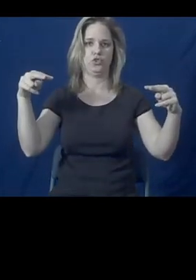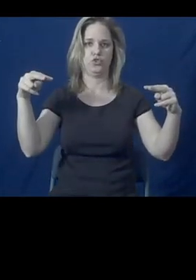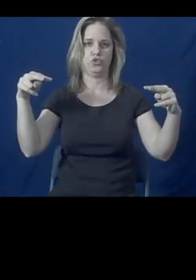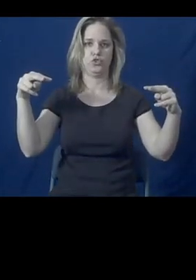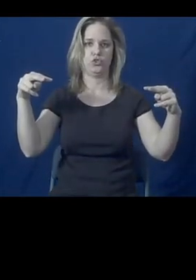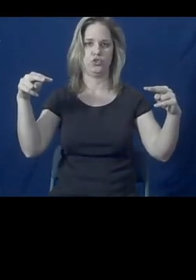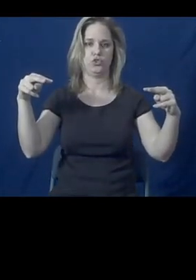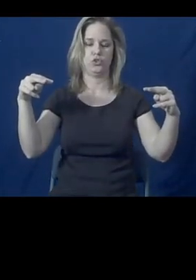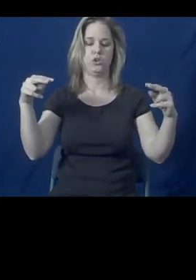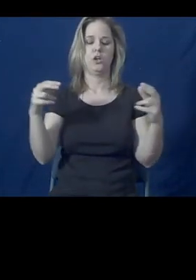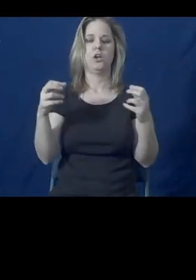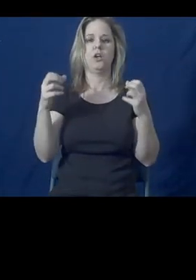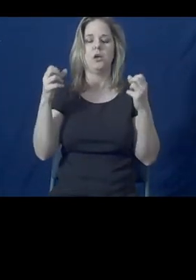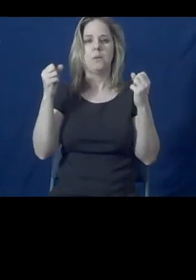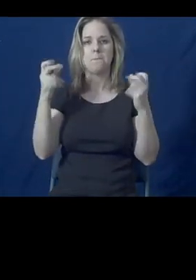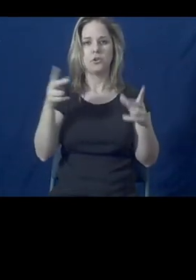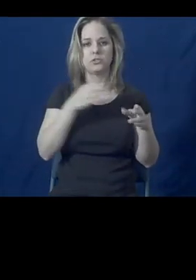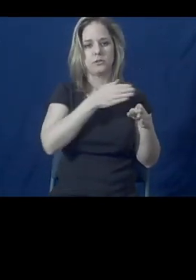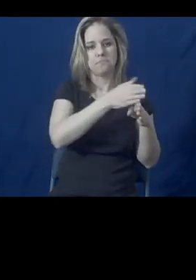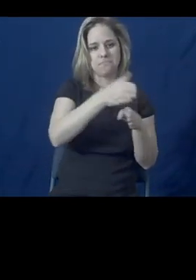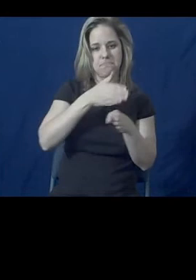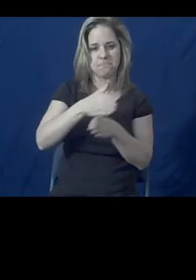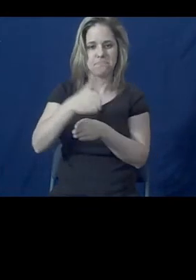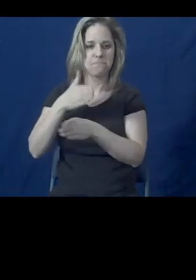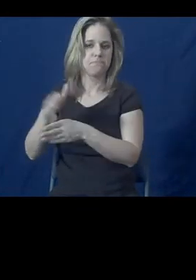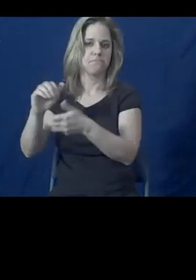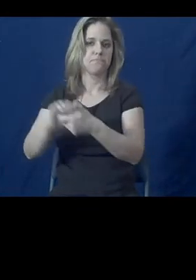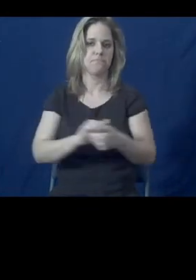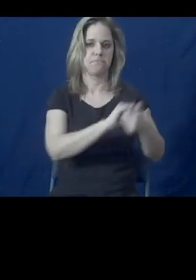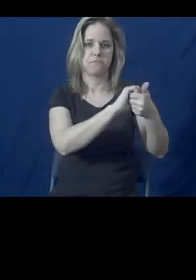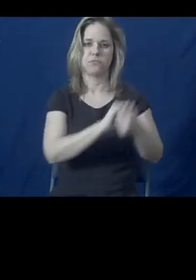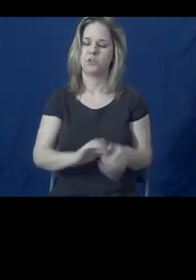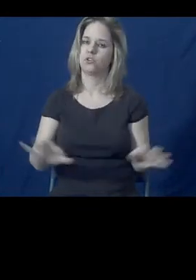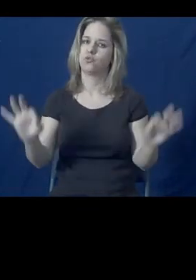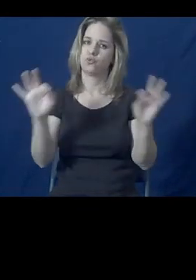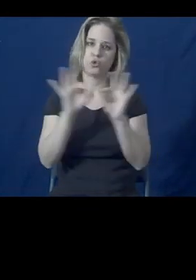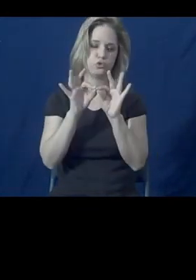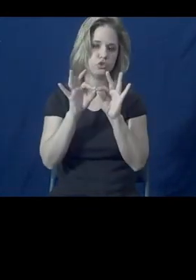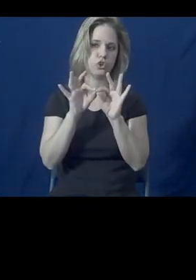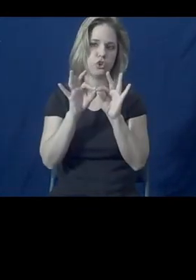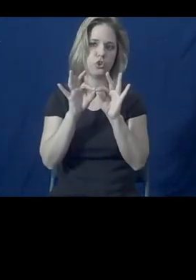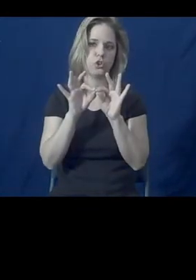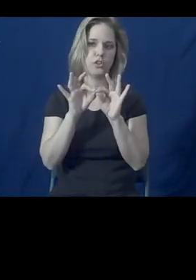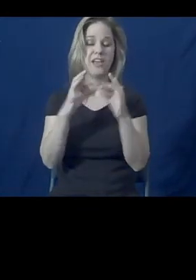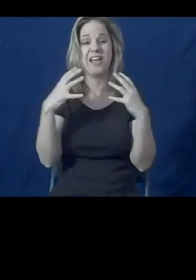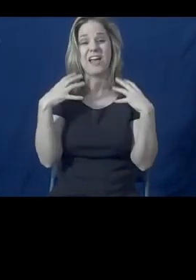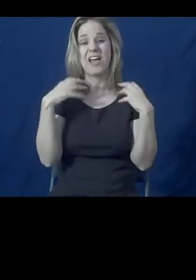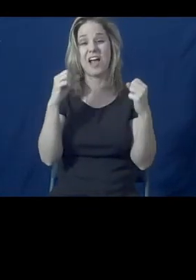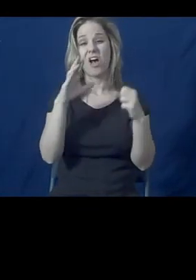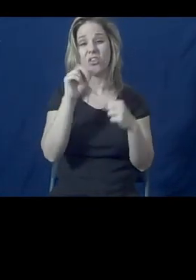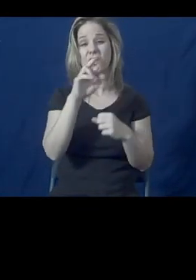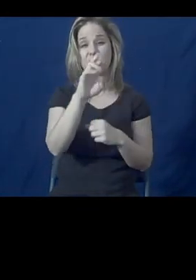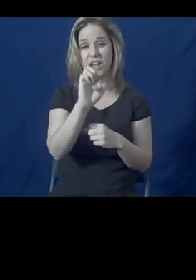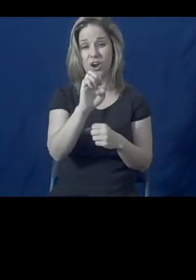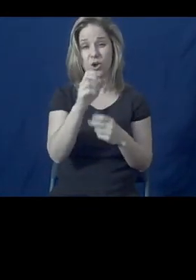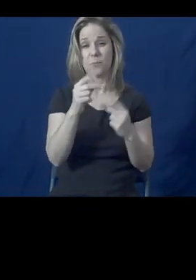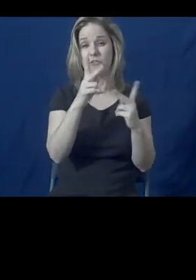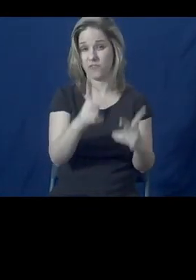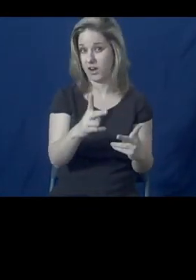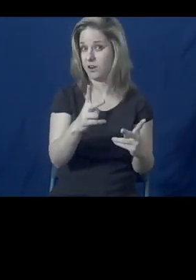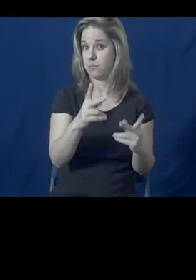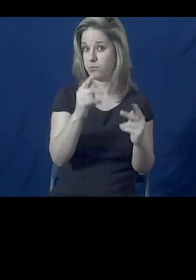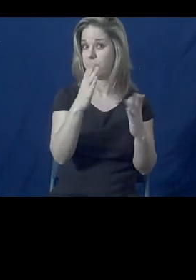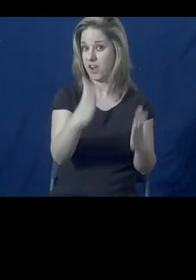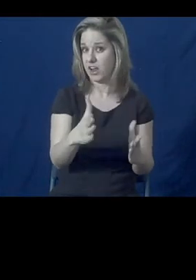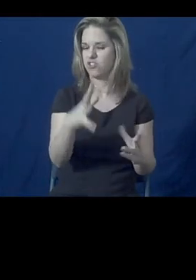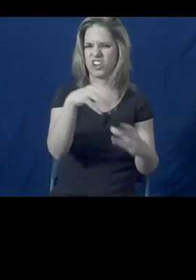or interdisciplinary approach is crucial, and that healthcare providers, and I'm including social workers who work in healthcare